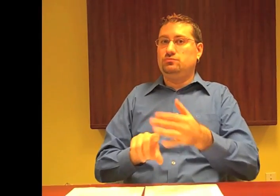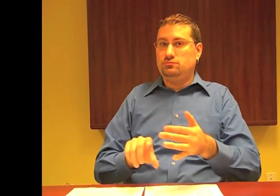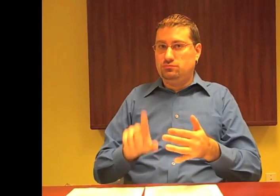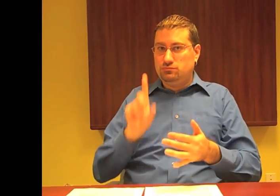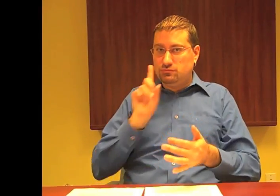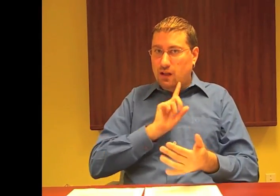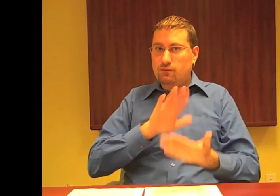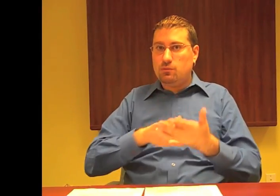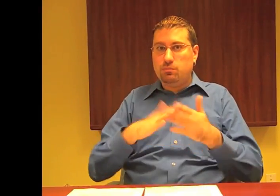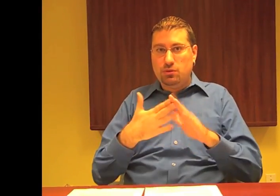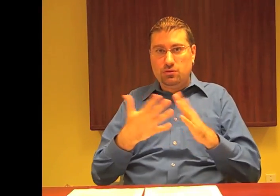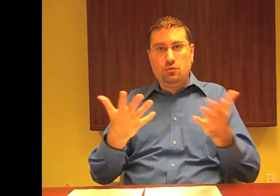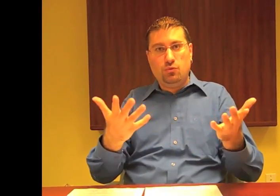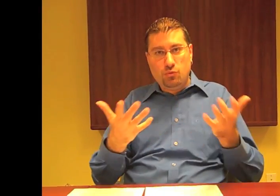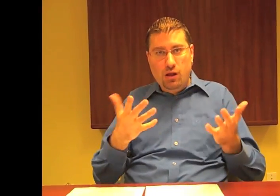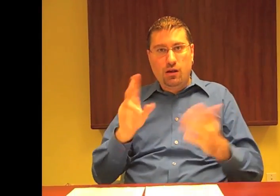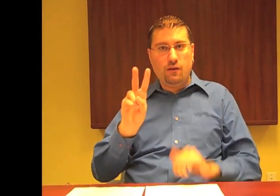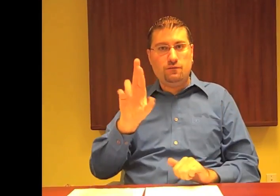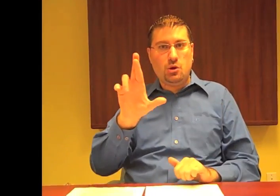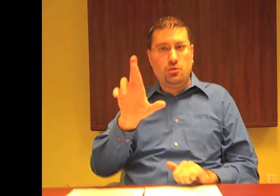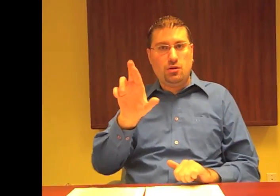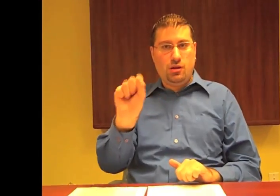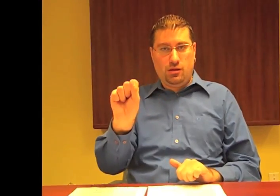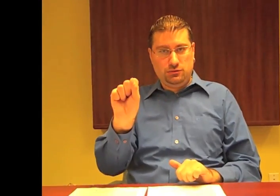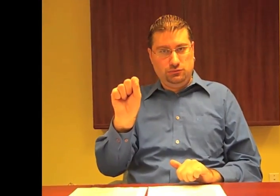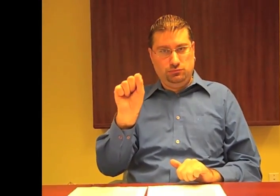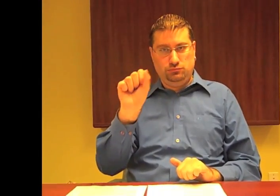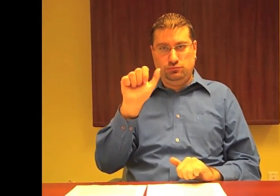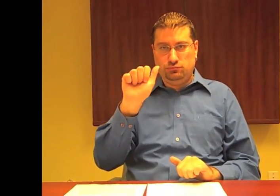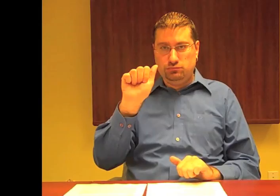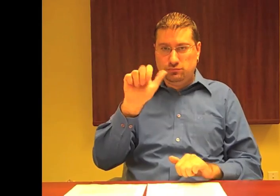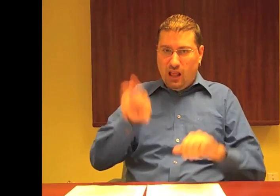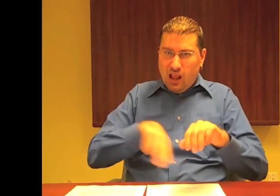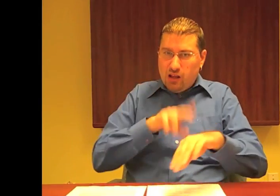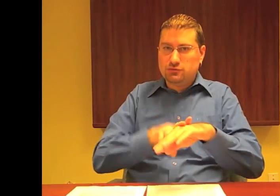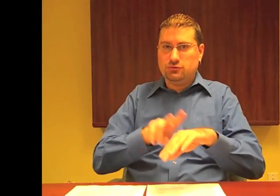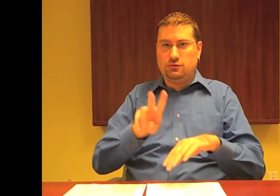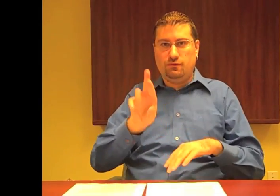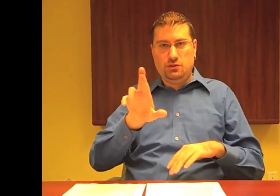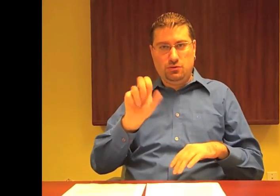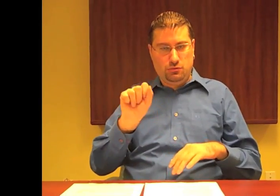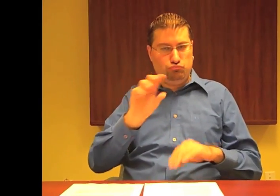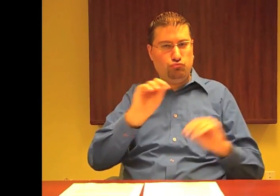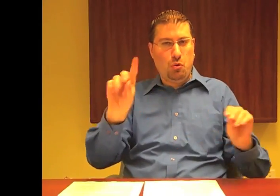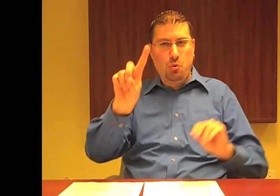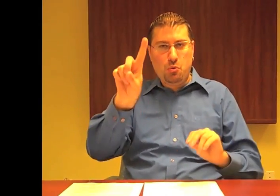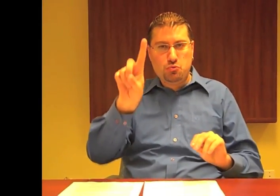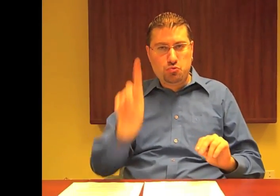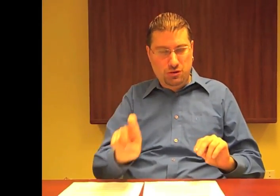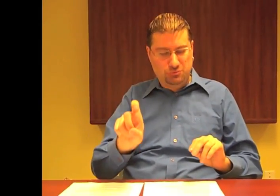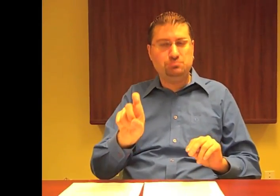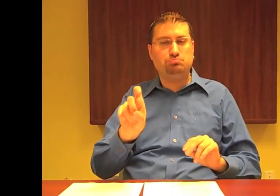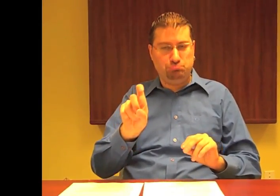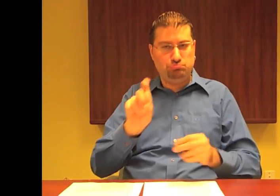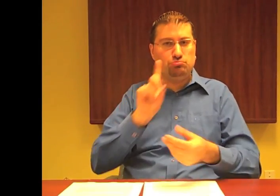strongly acknowledge that Deaf people want VRS, a national VRS service, no question.